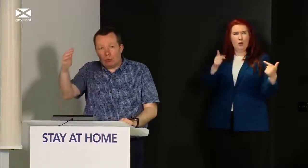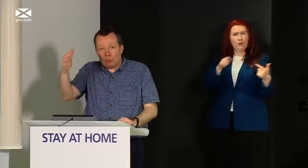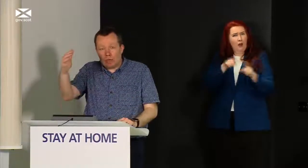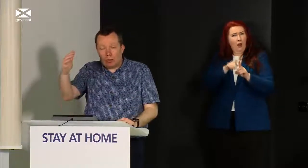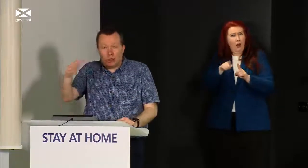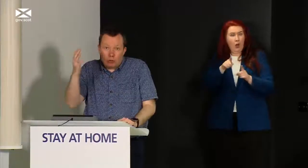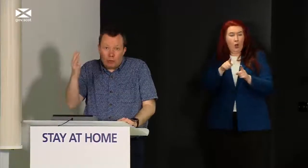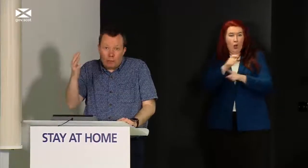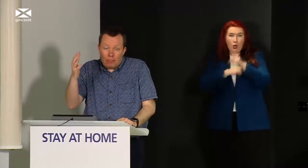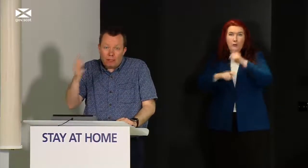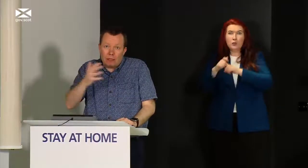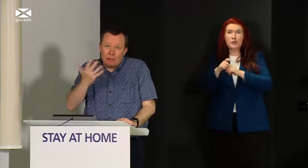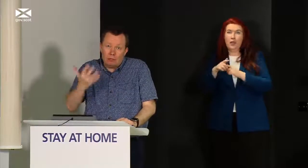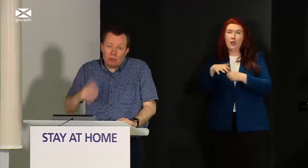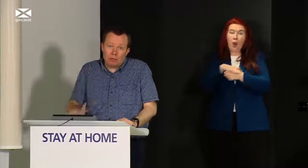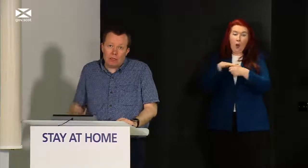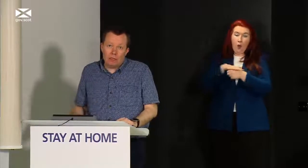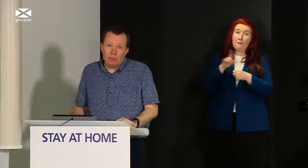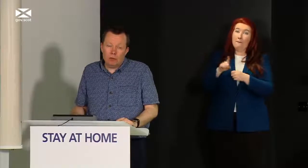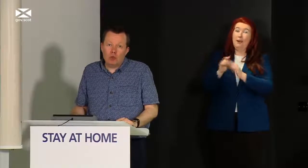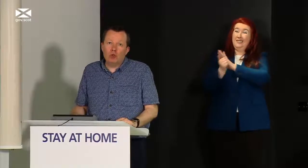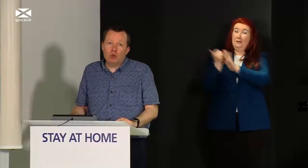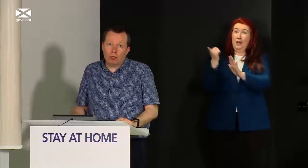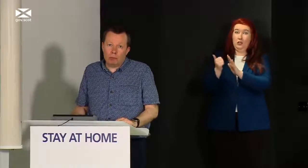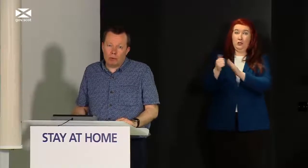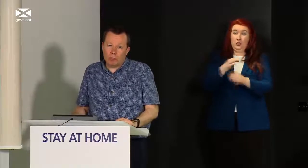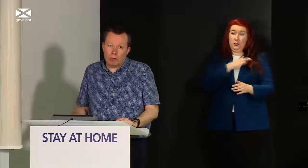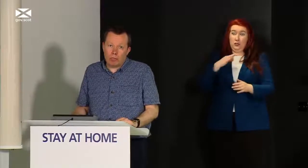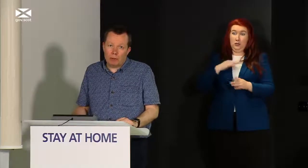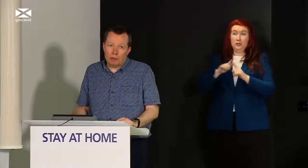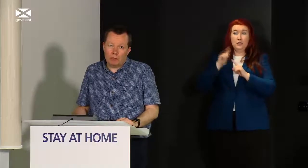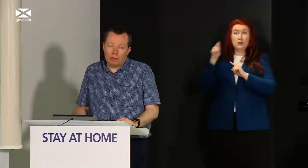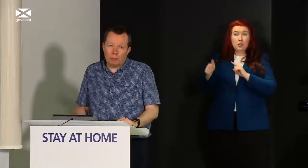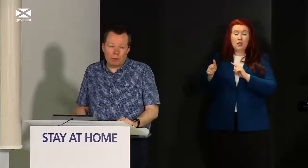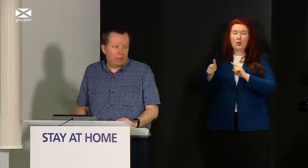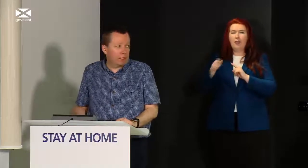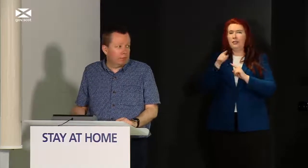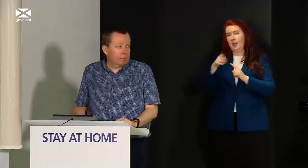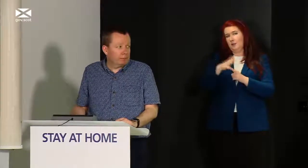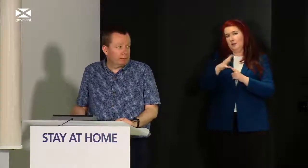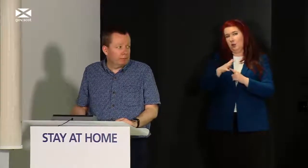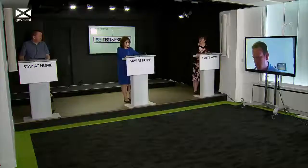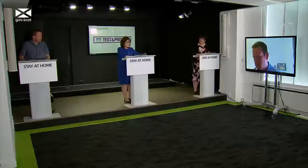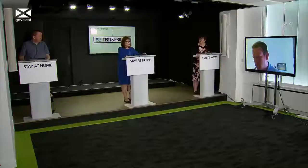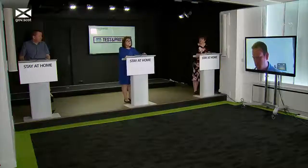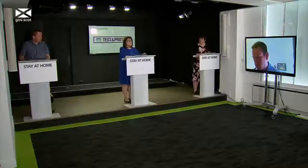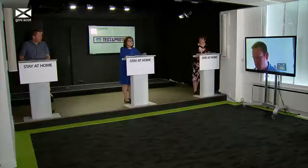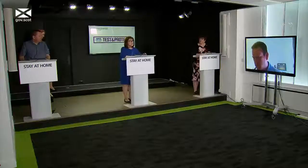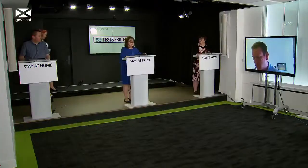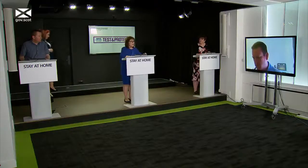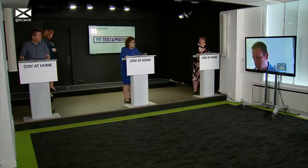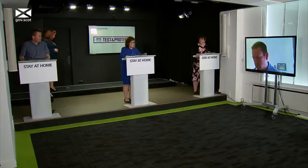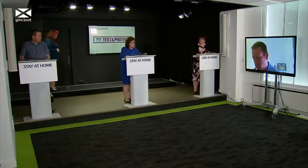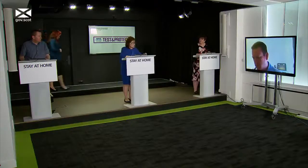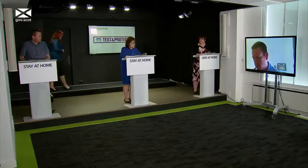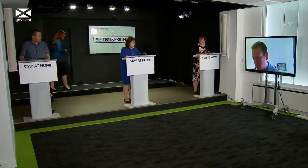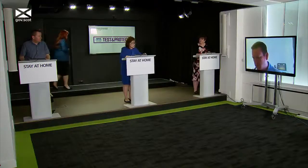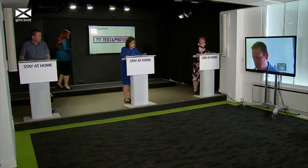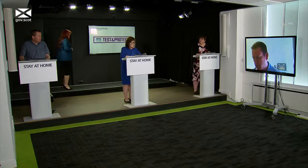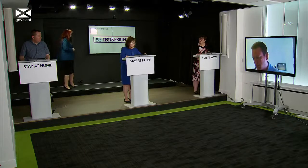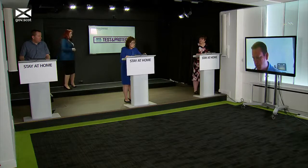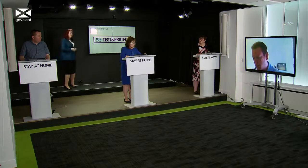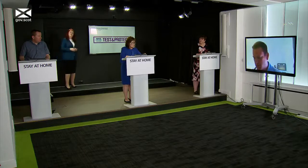connected to specialists who may be distant seems to me to be hugely important as we come out of this pandemic thanks very much and now